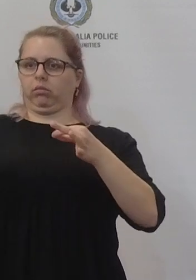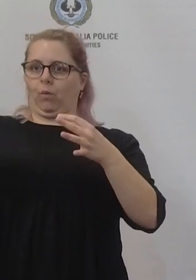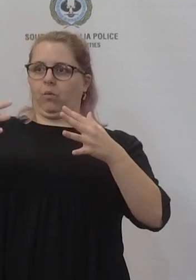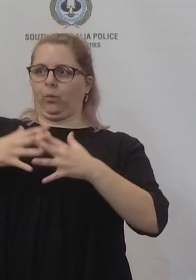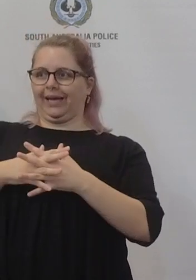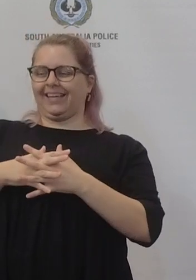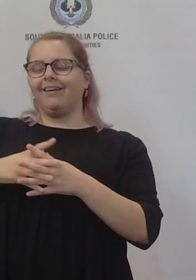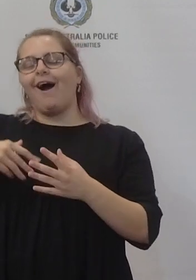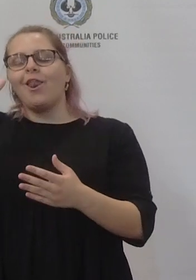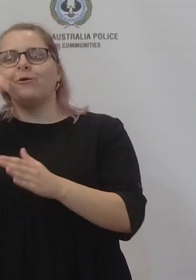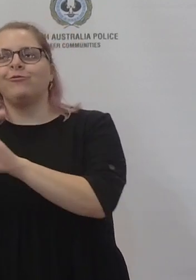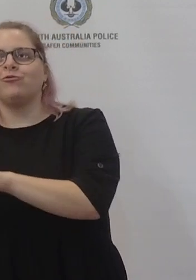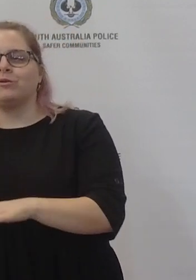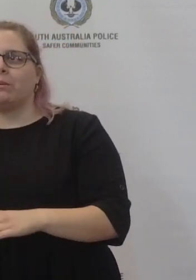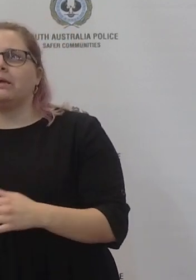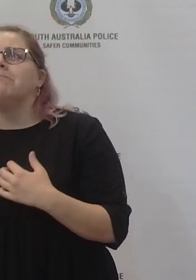that.